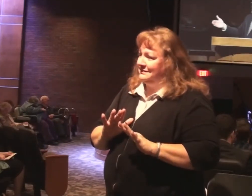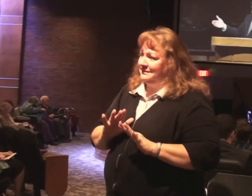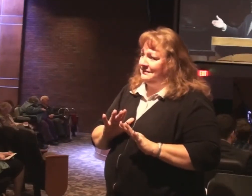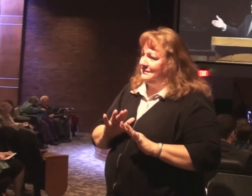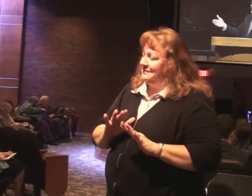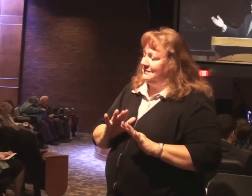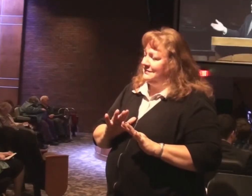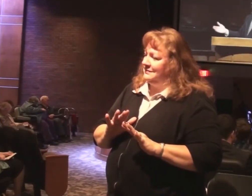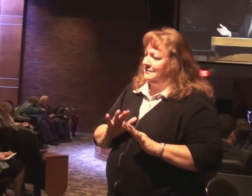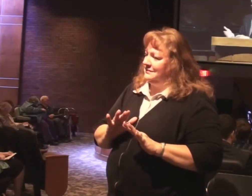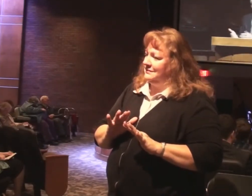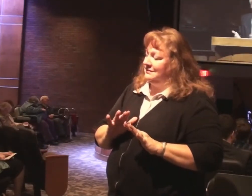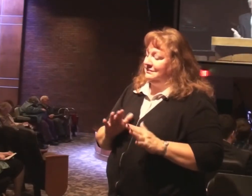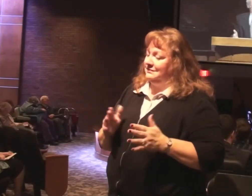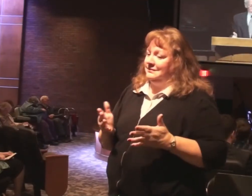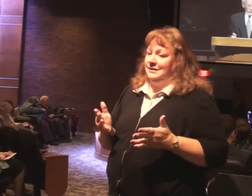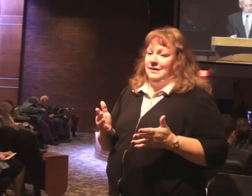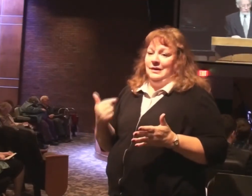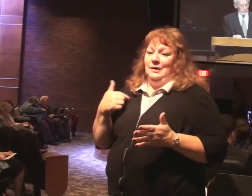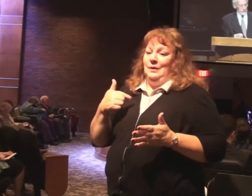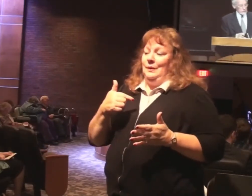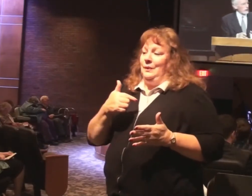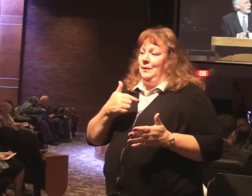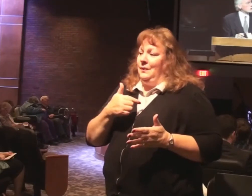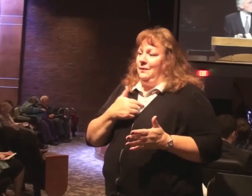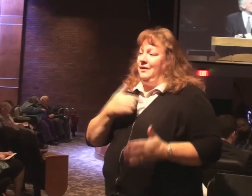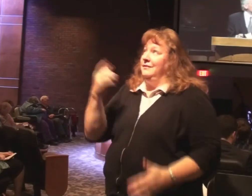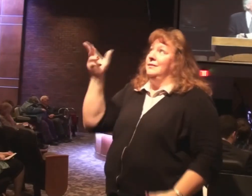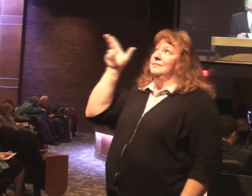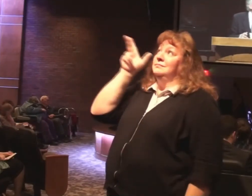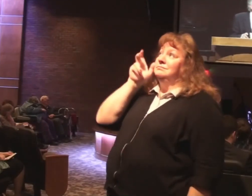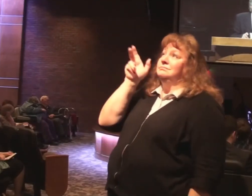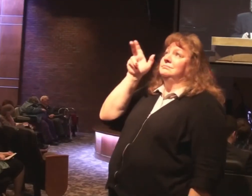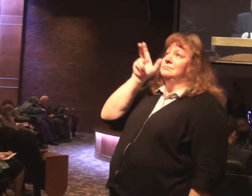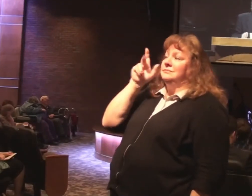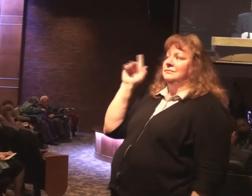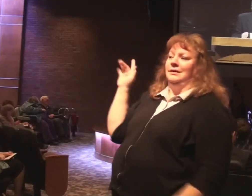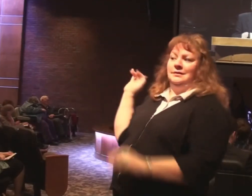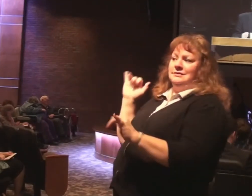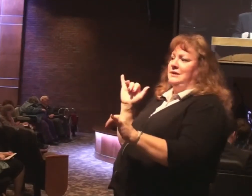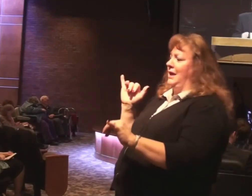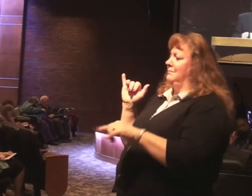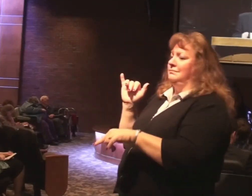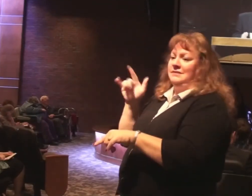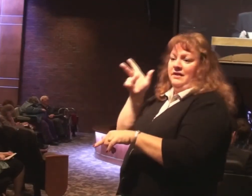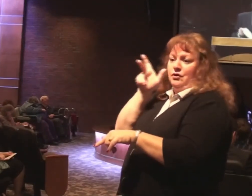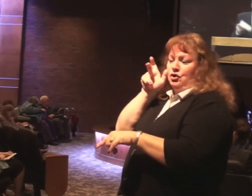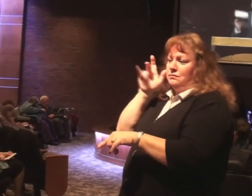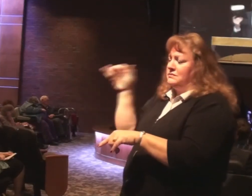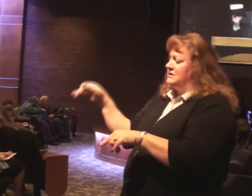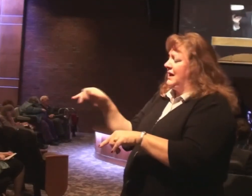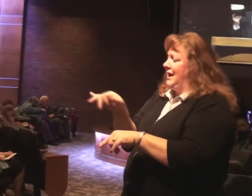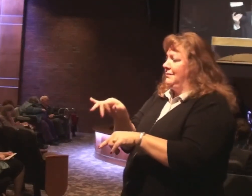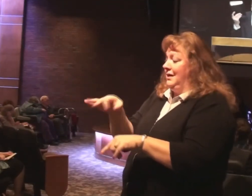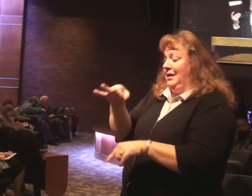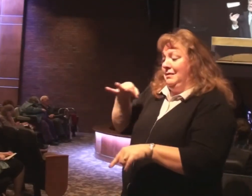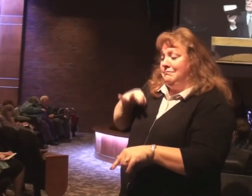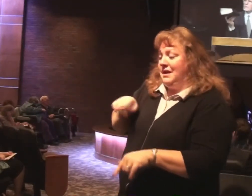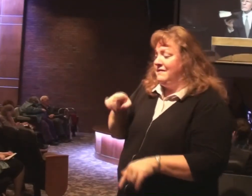What a serious thing. We've had the word to preach to us as they did. It didn't profit them because they didn't